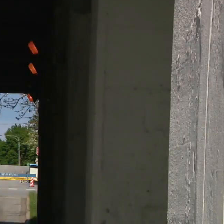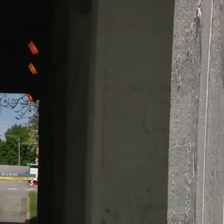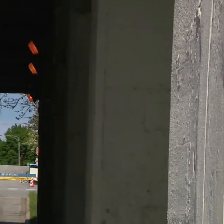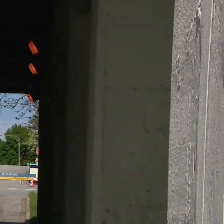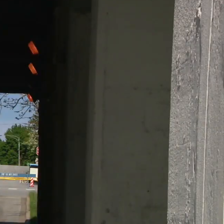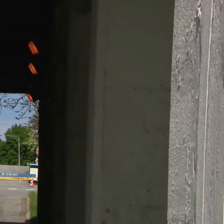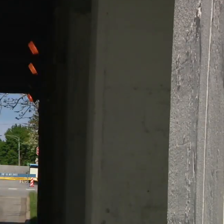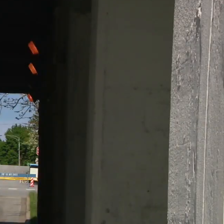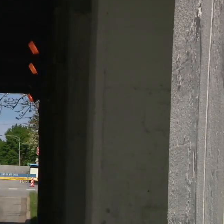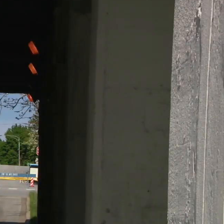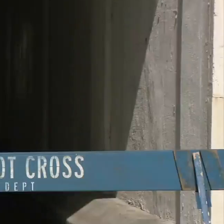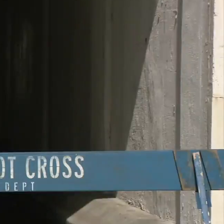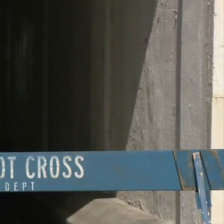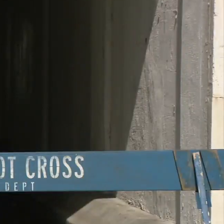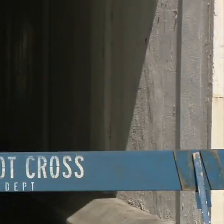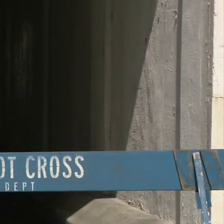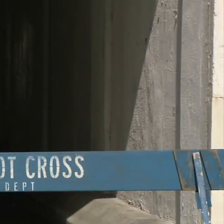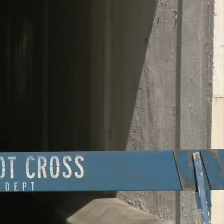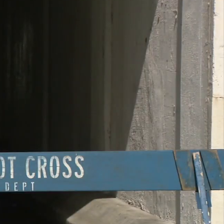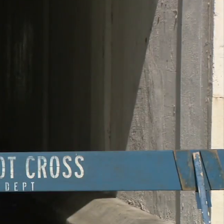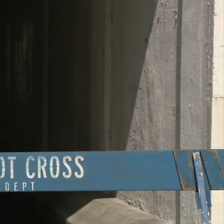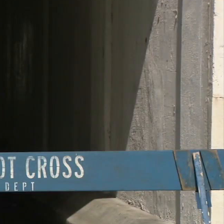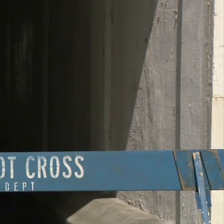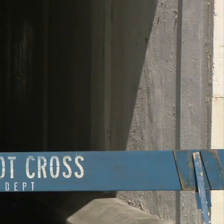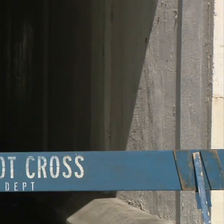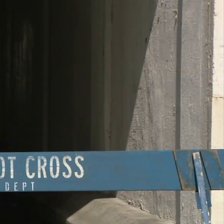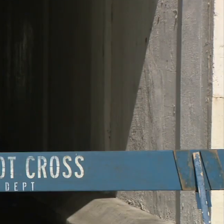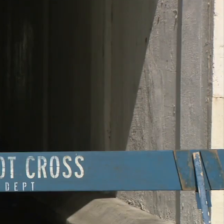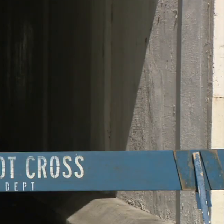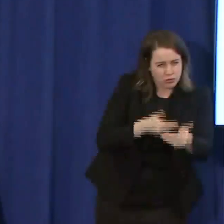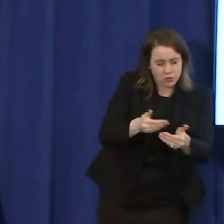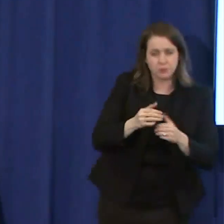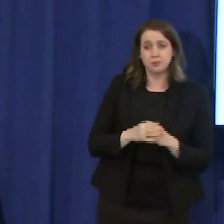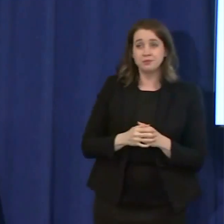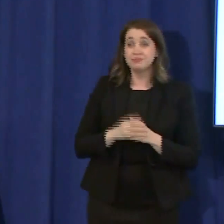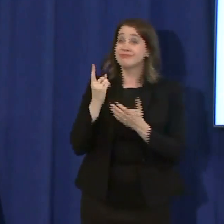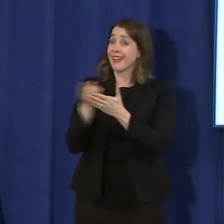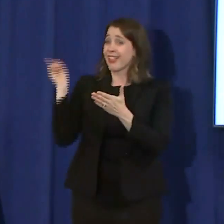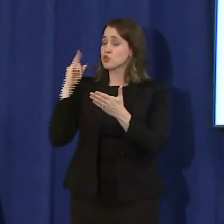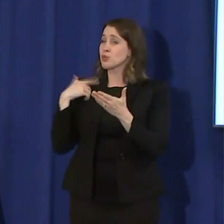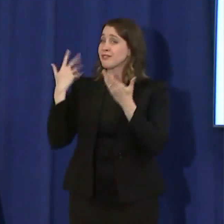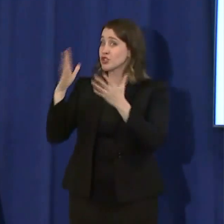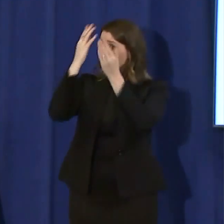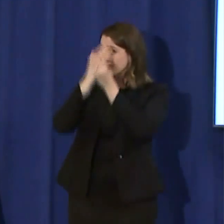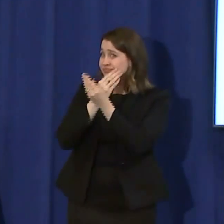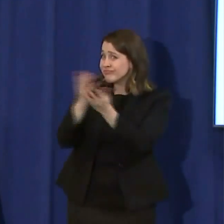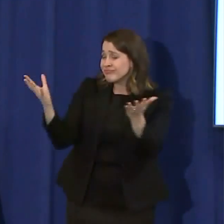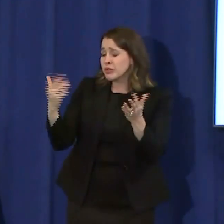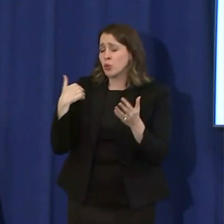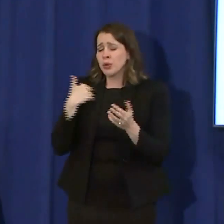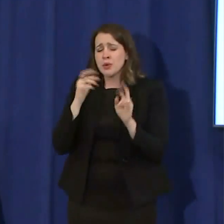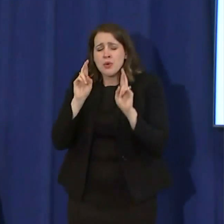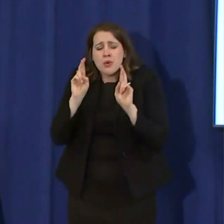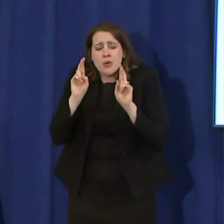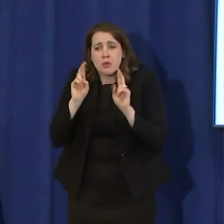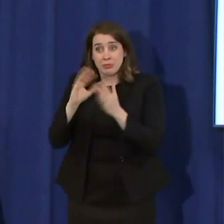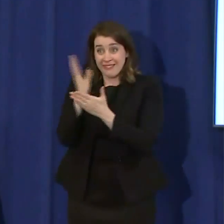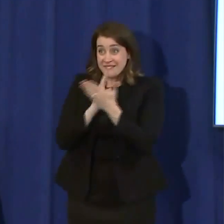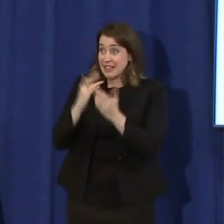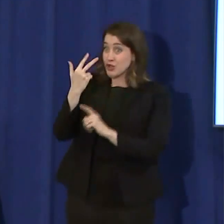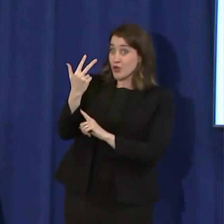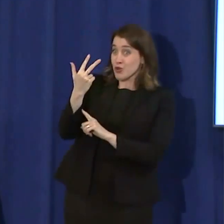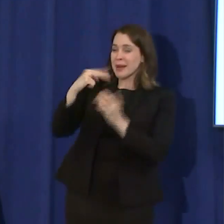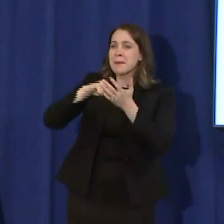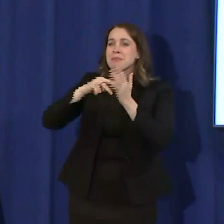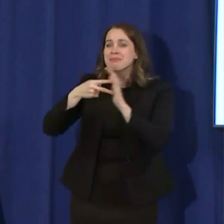phase three, meaning some things will stay closed for now. Our hope is that during phase three, we will be able to